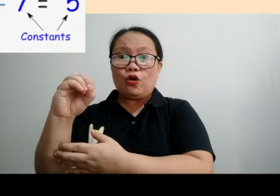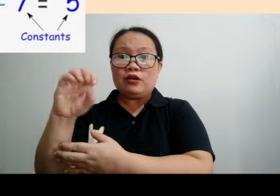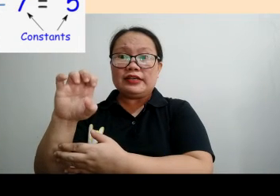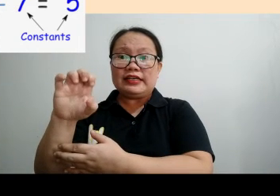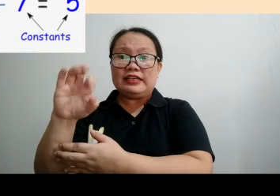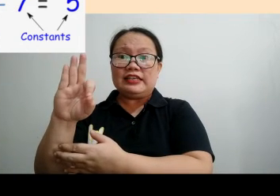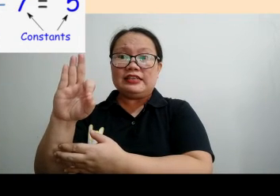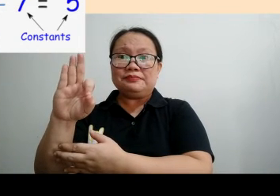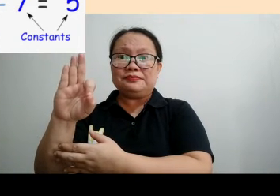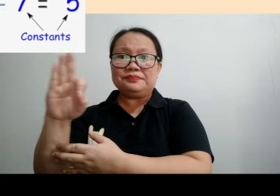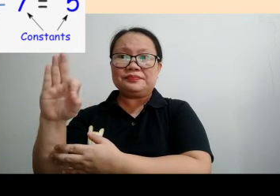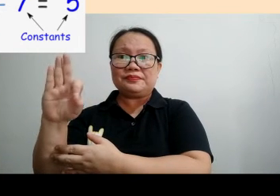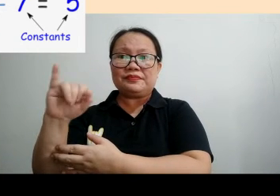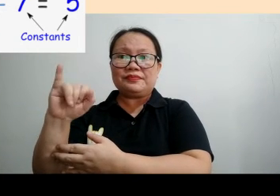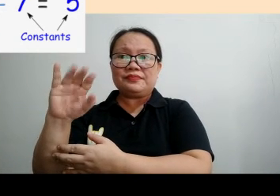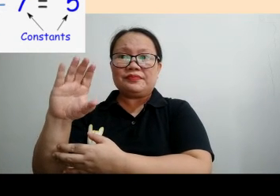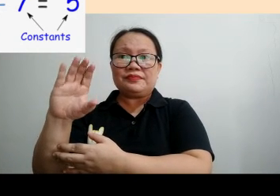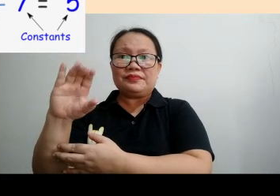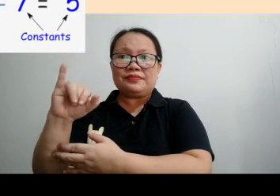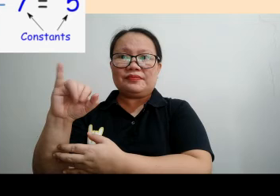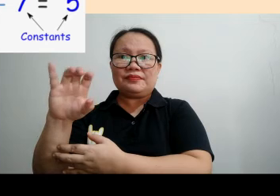co-e...